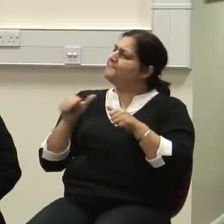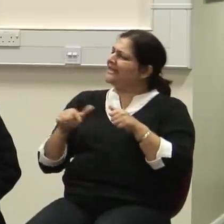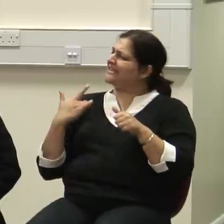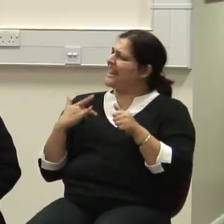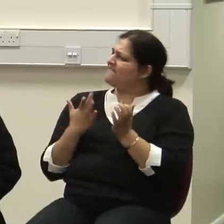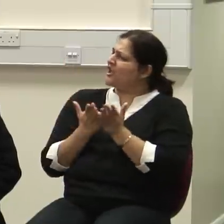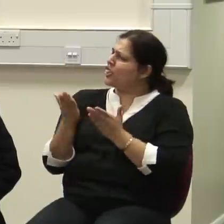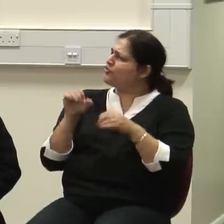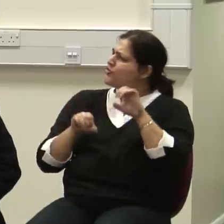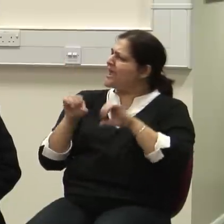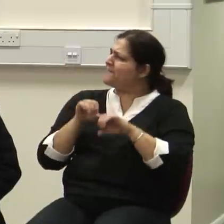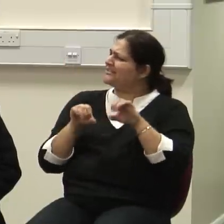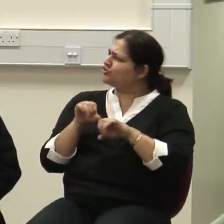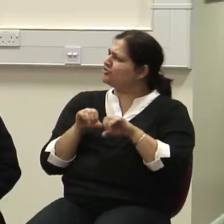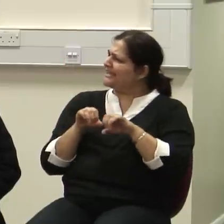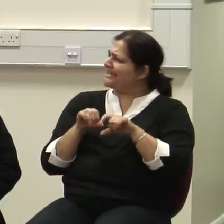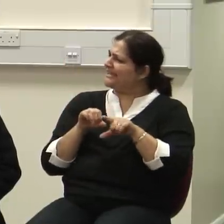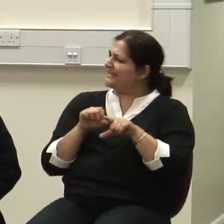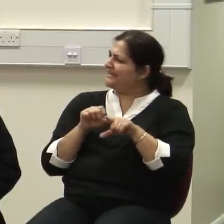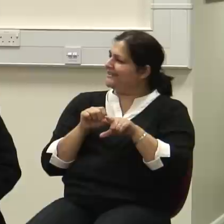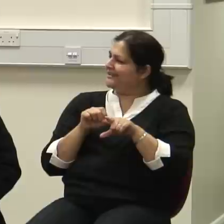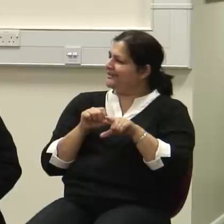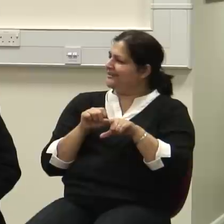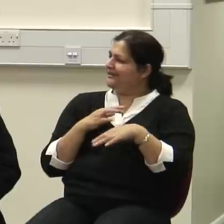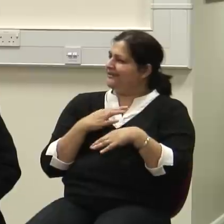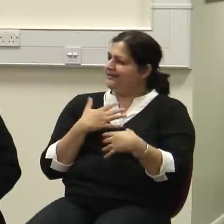slogan also, that we take a pill for everything.